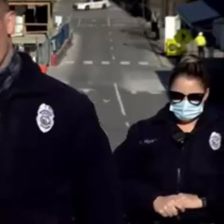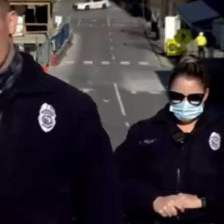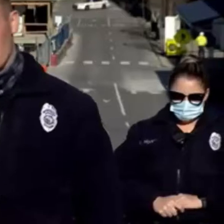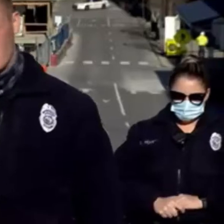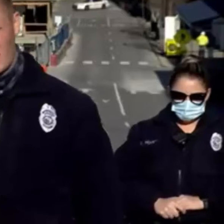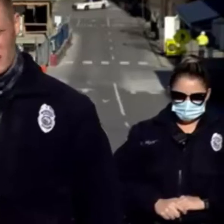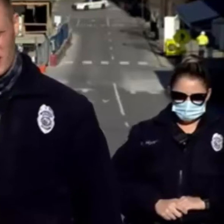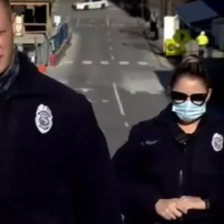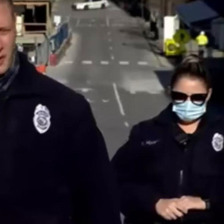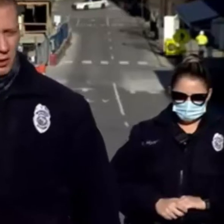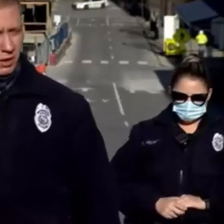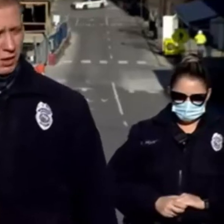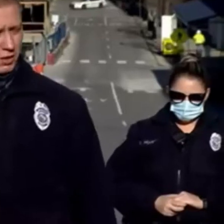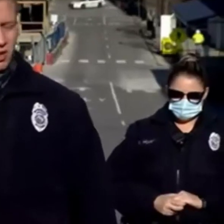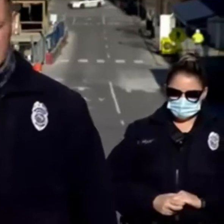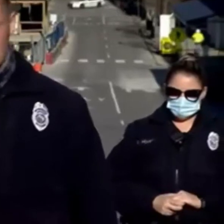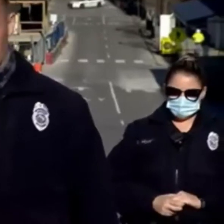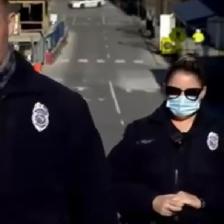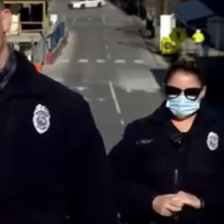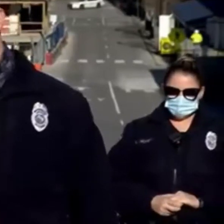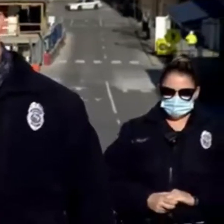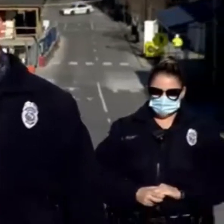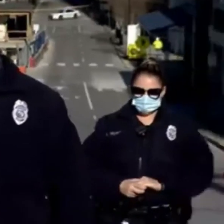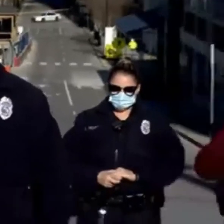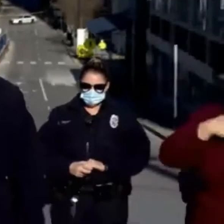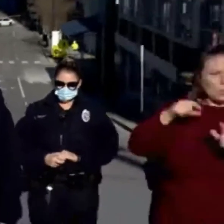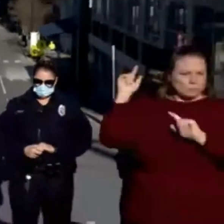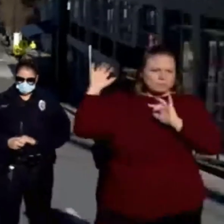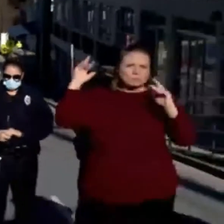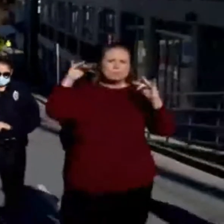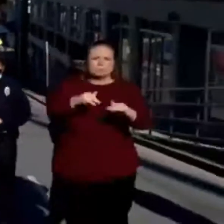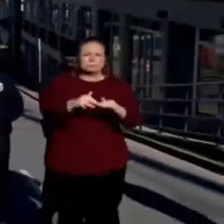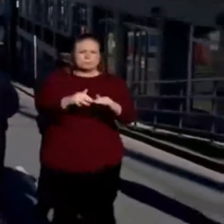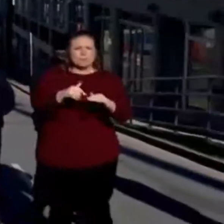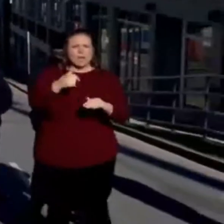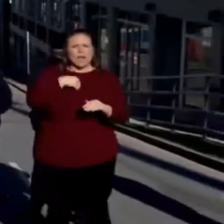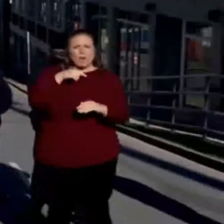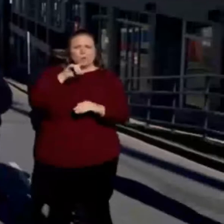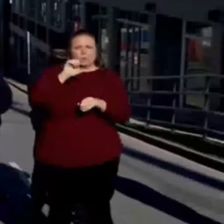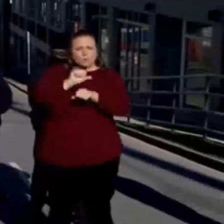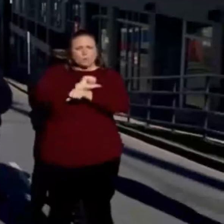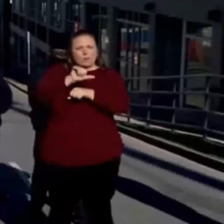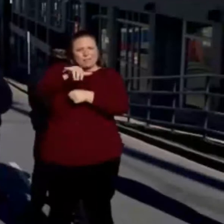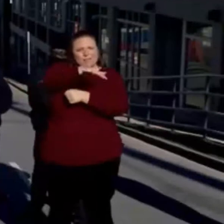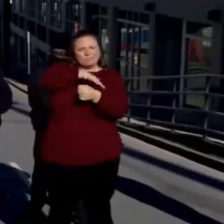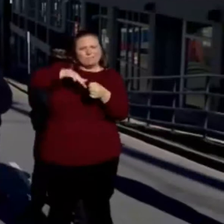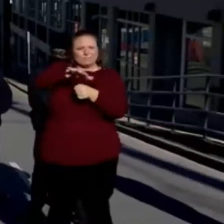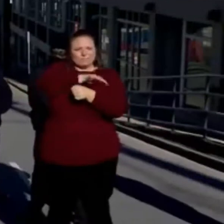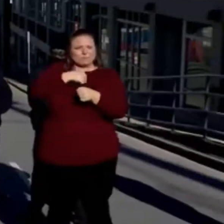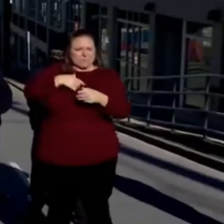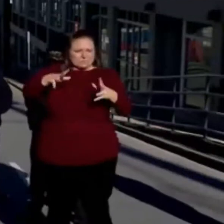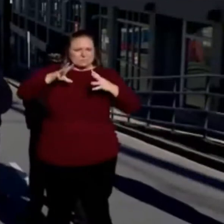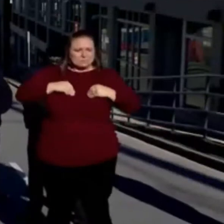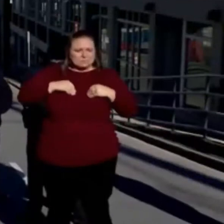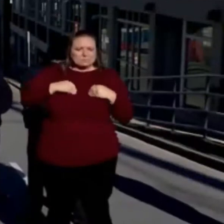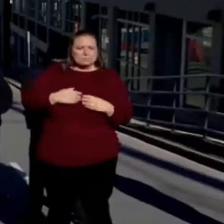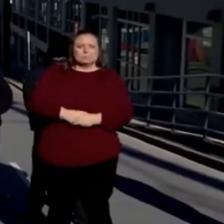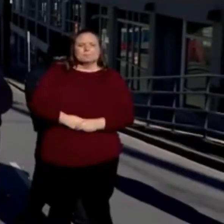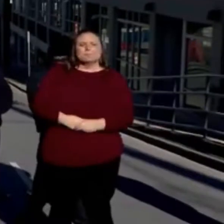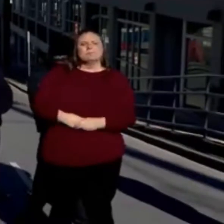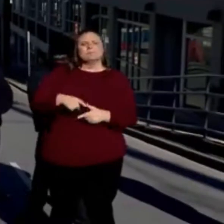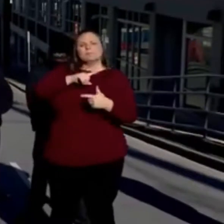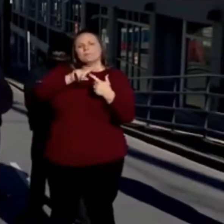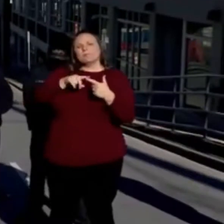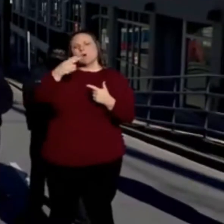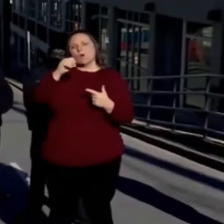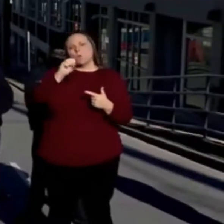Initially, got a shots fired call. I was running zone that night, so I took it. Officer Hosey backed